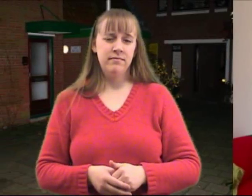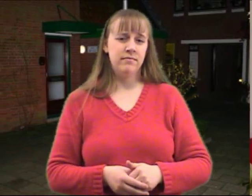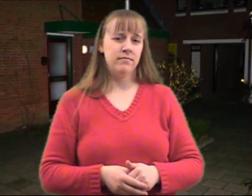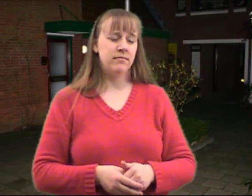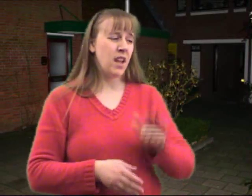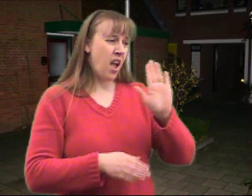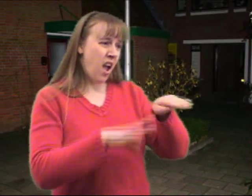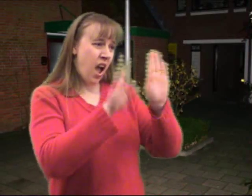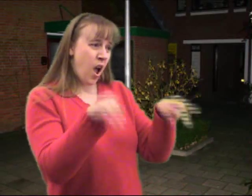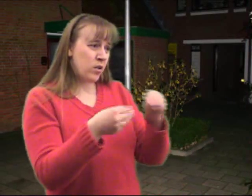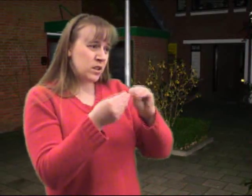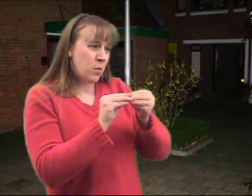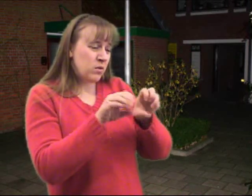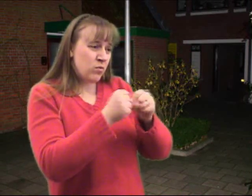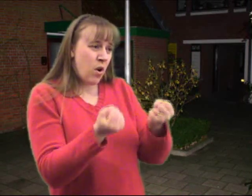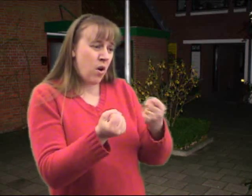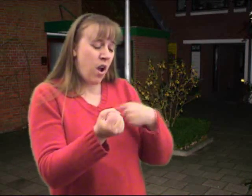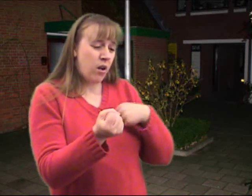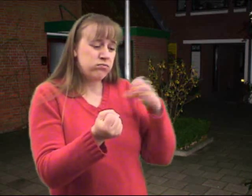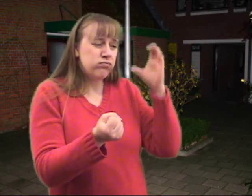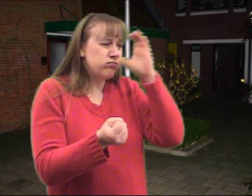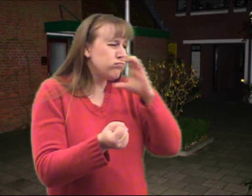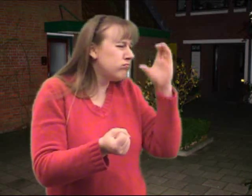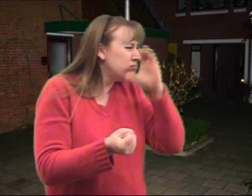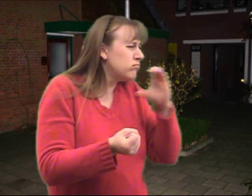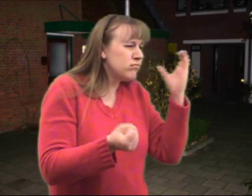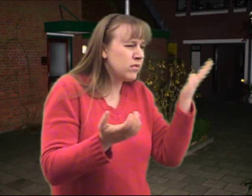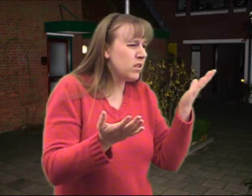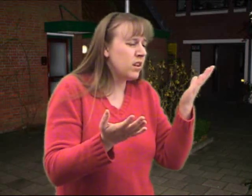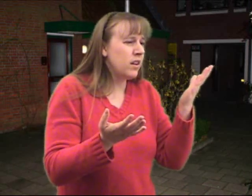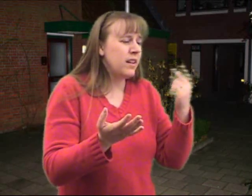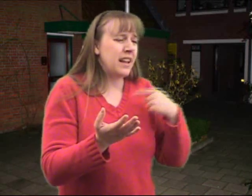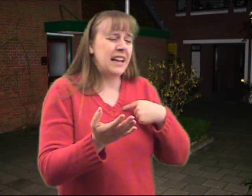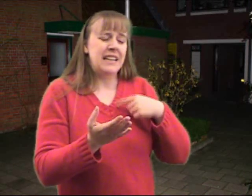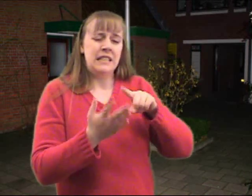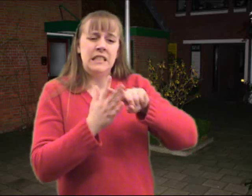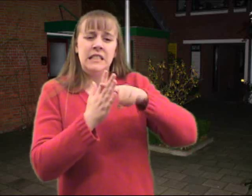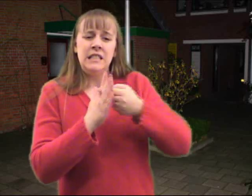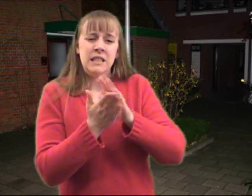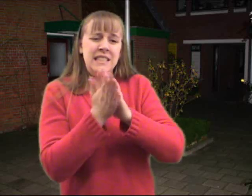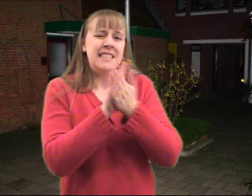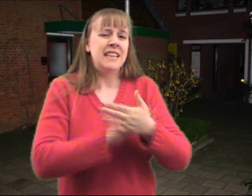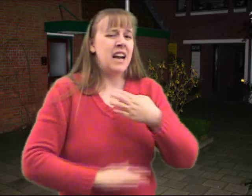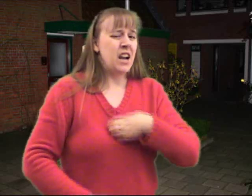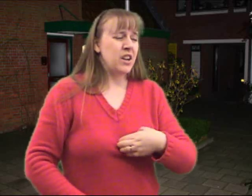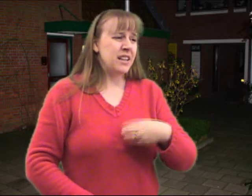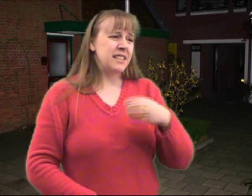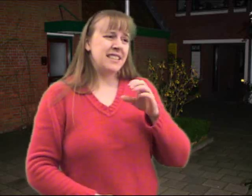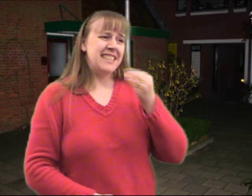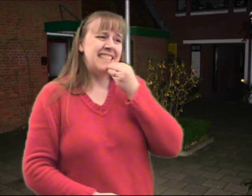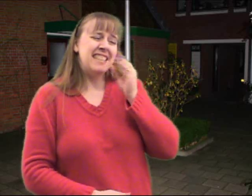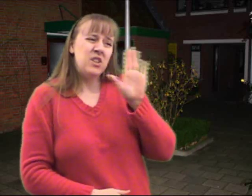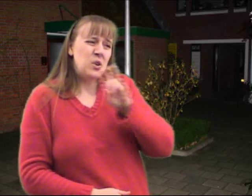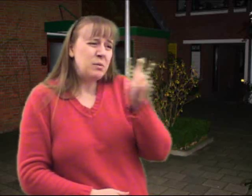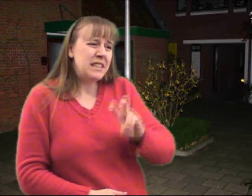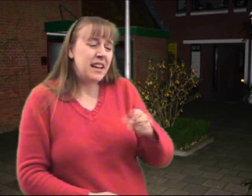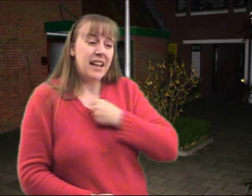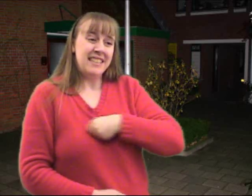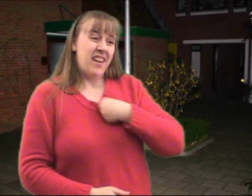Your house number was broken, so I couldn't find you. I was getting kind of hungry, so I ate your pizza. Sorry about